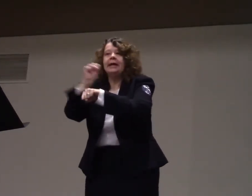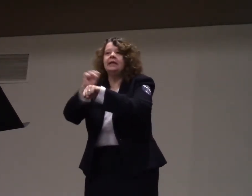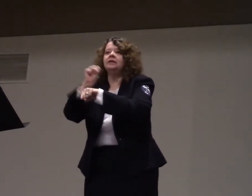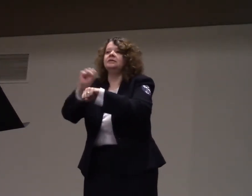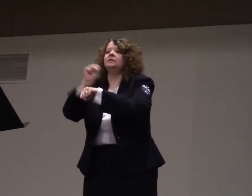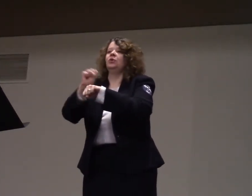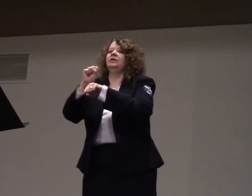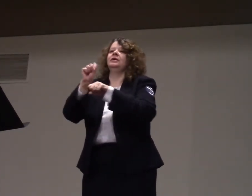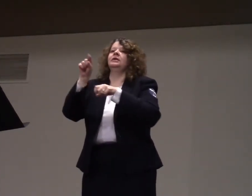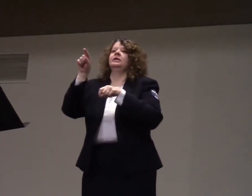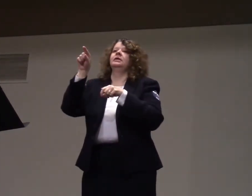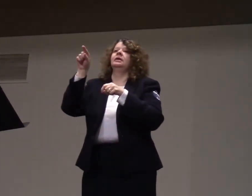there.